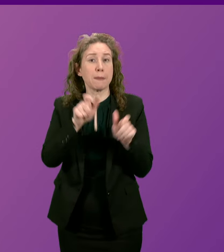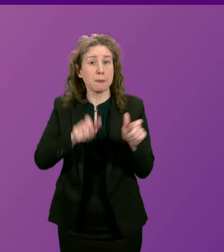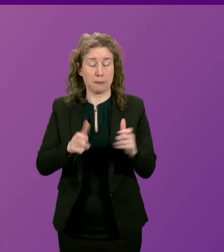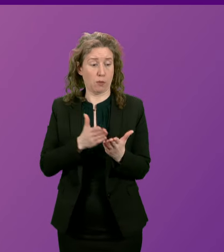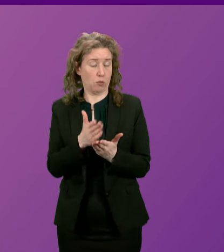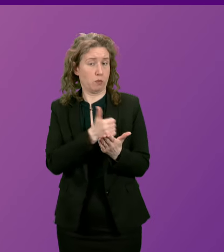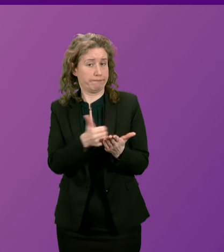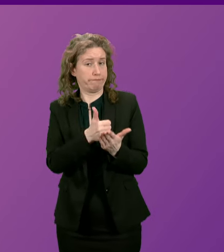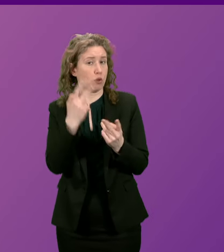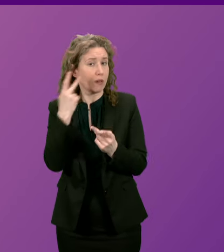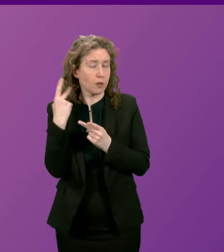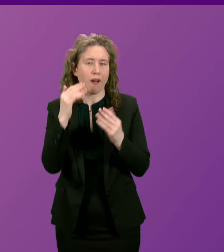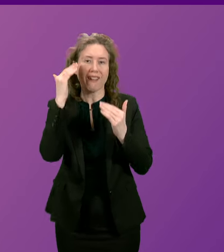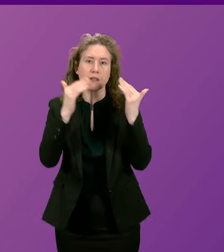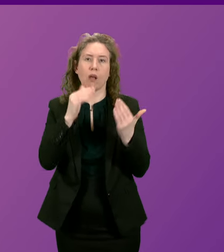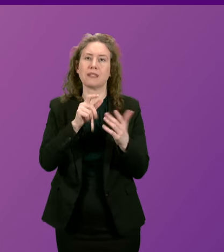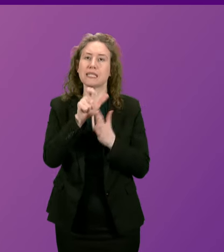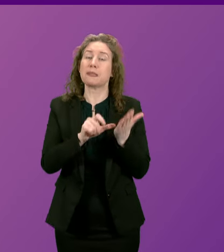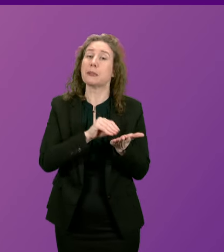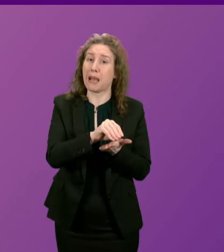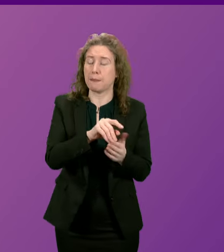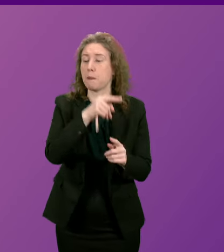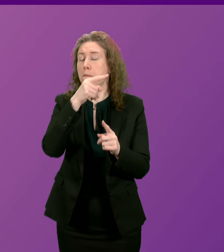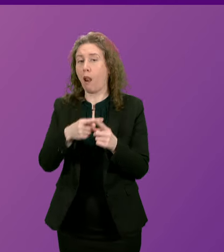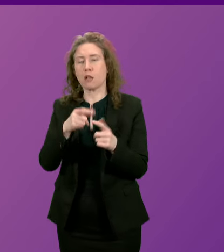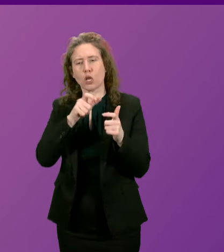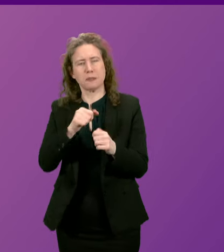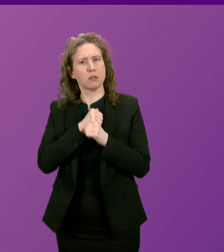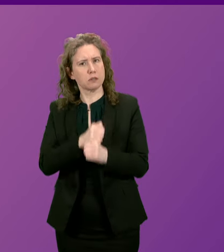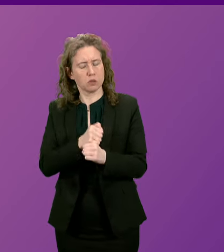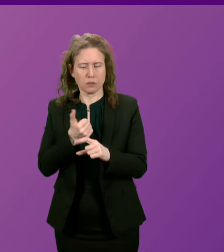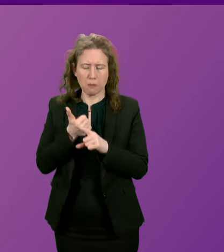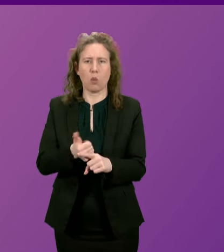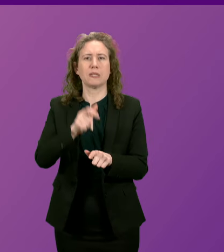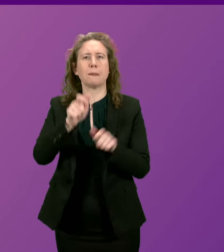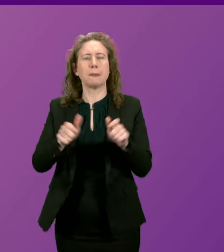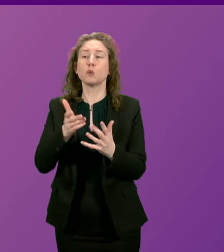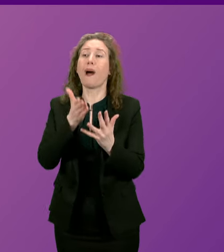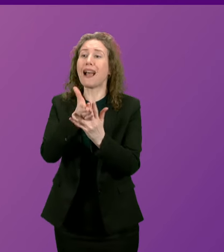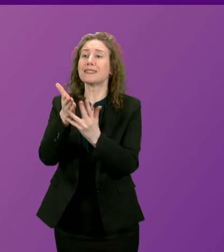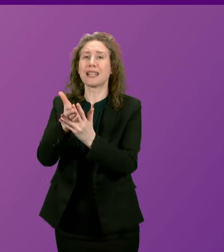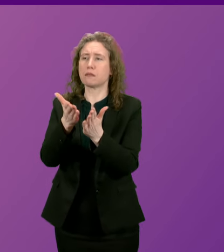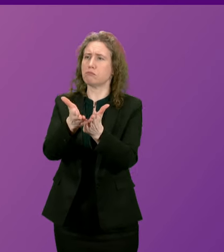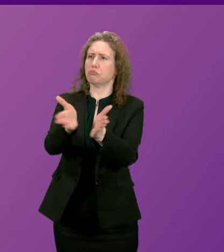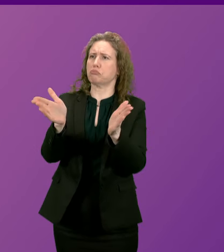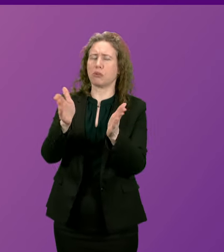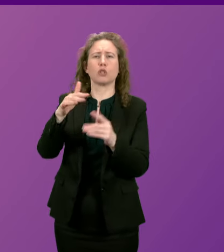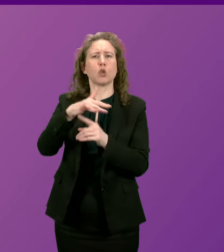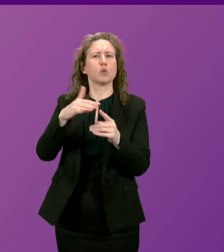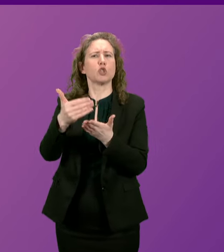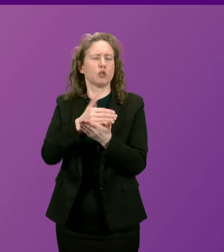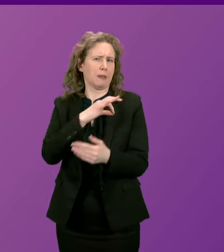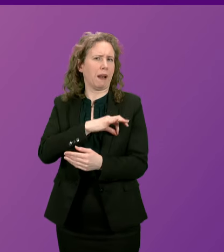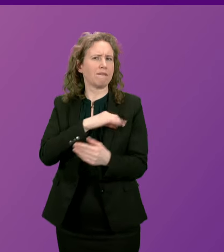ongoing review of adult disability payment and in our continued commitment to supporting people to access all of their social security entitlements